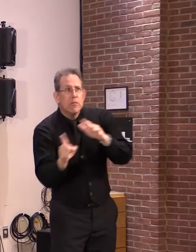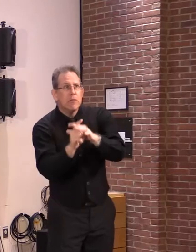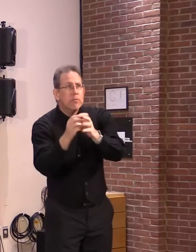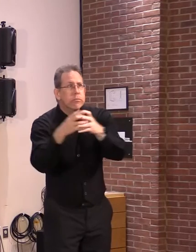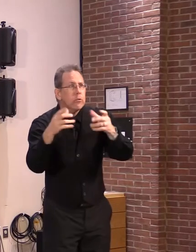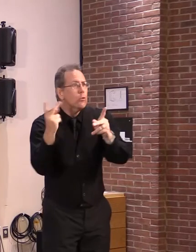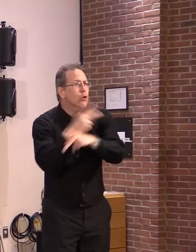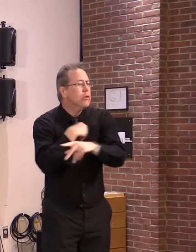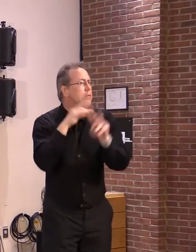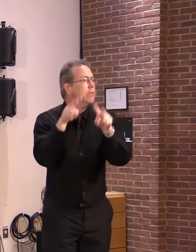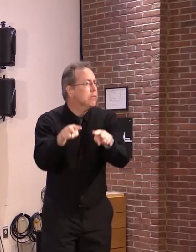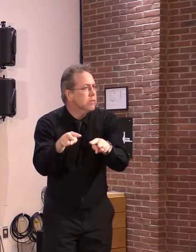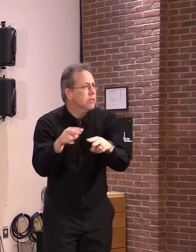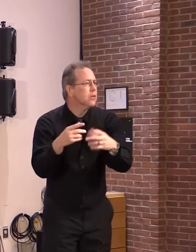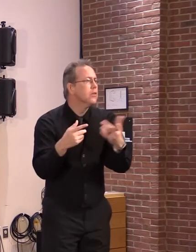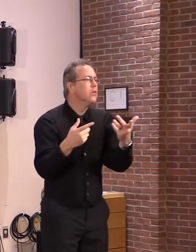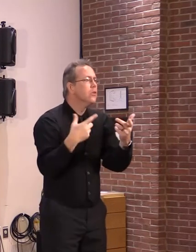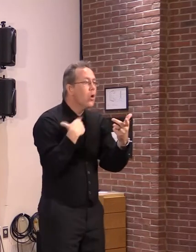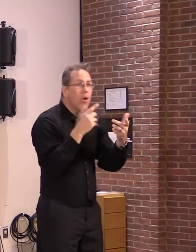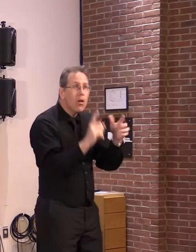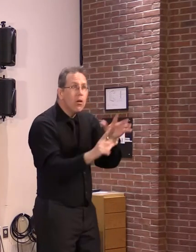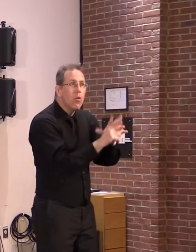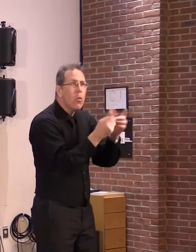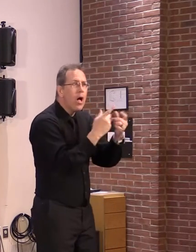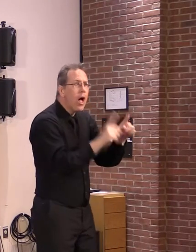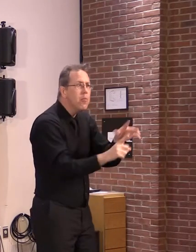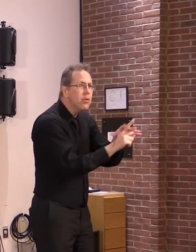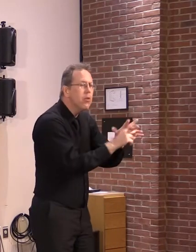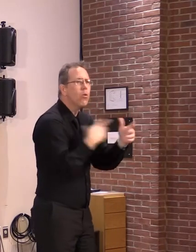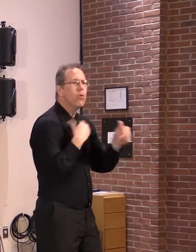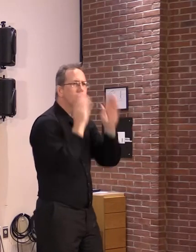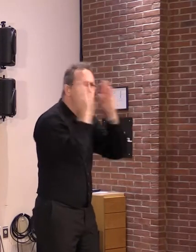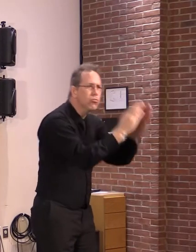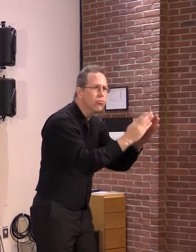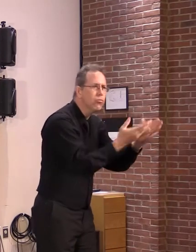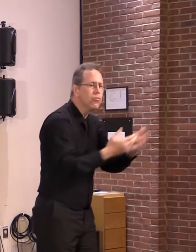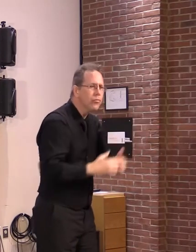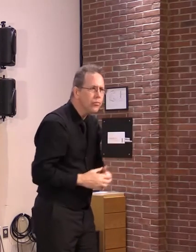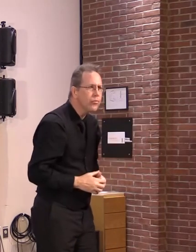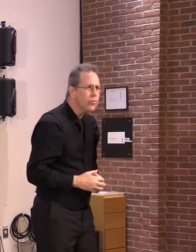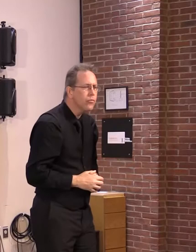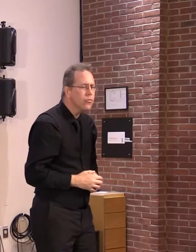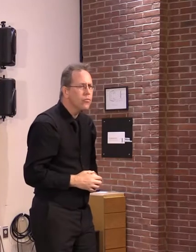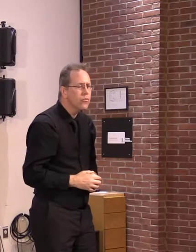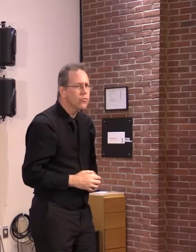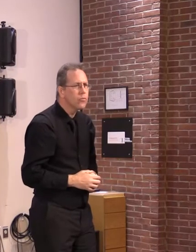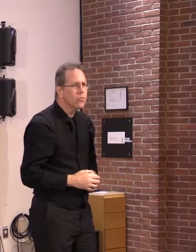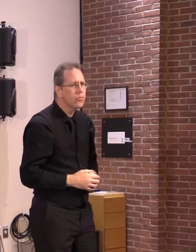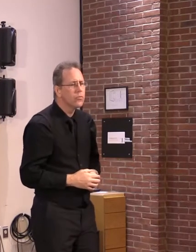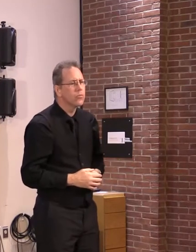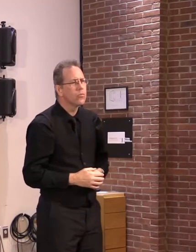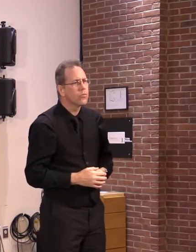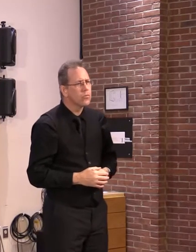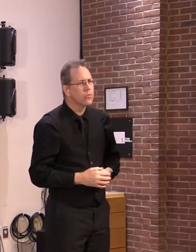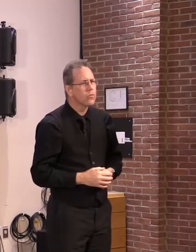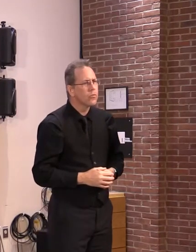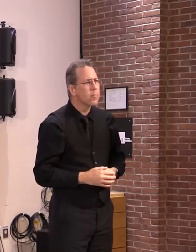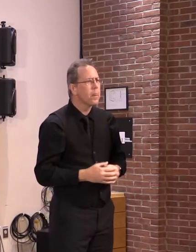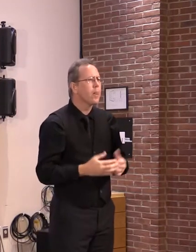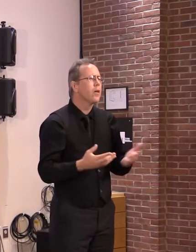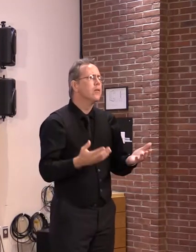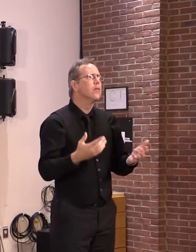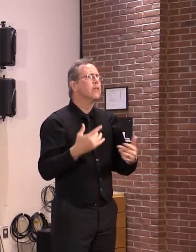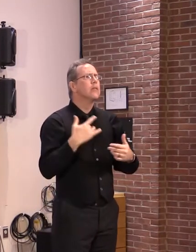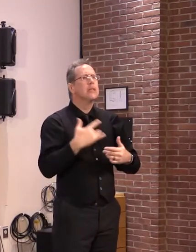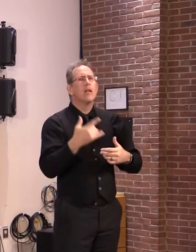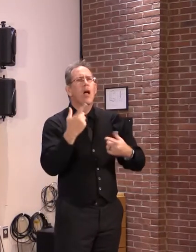people presenting with symptoms of the condition that you're concerned about and what the trends over time are,